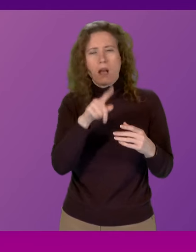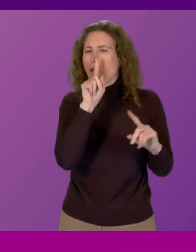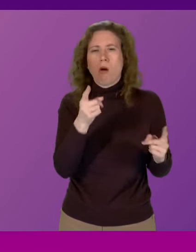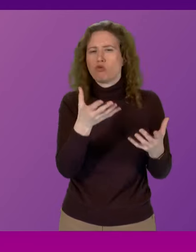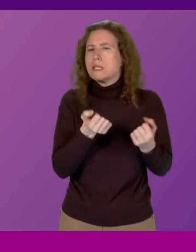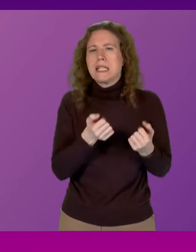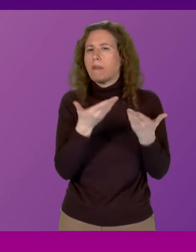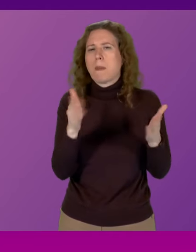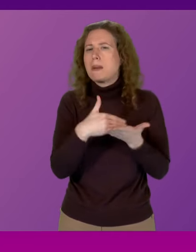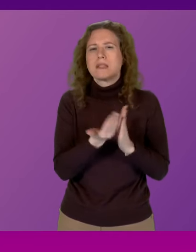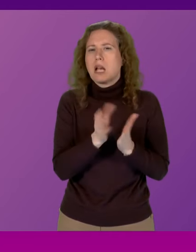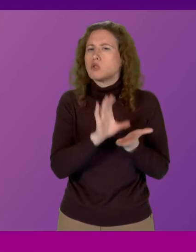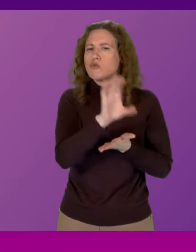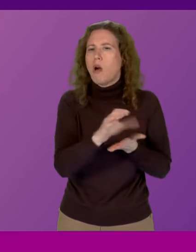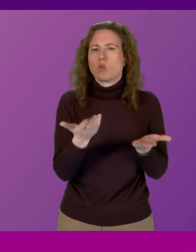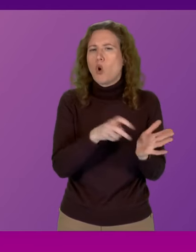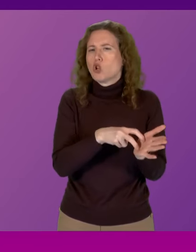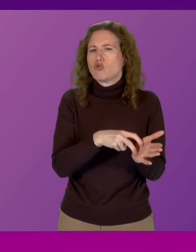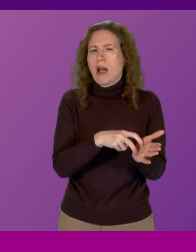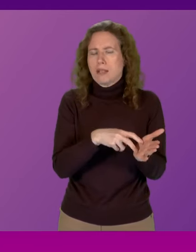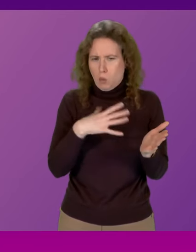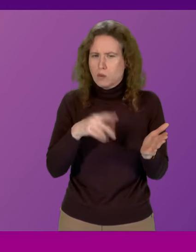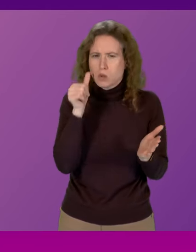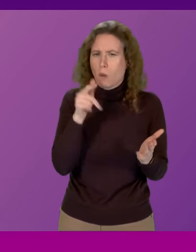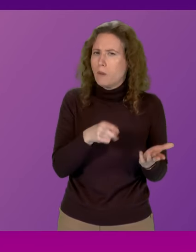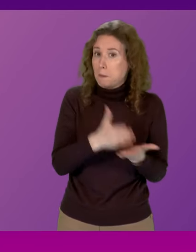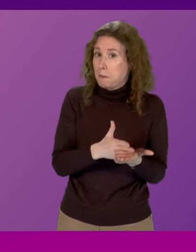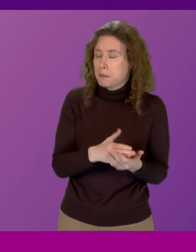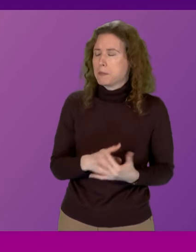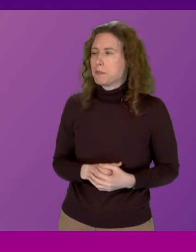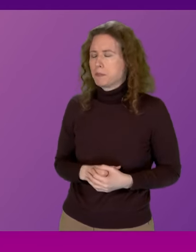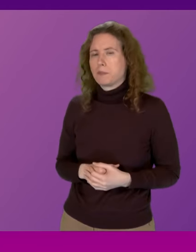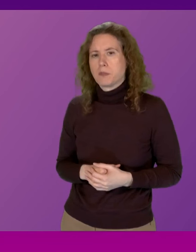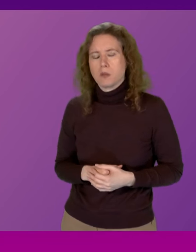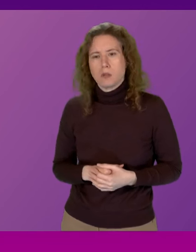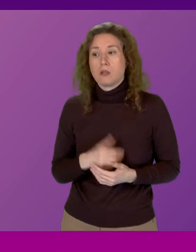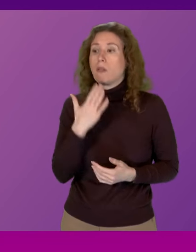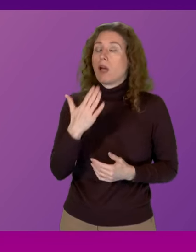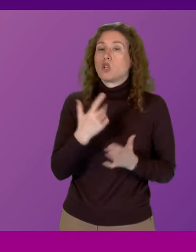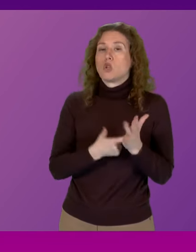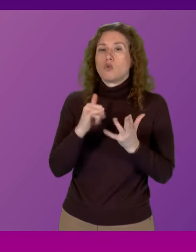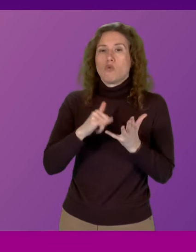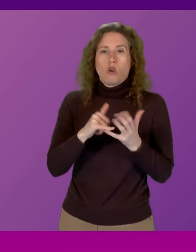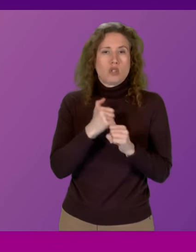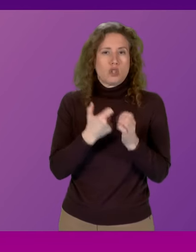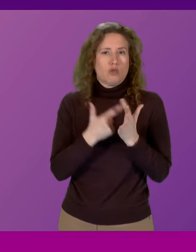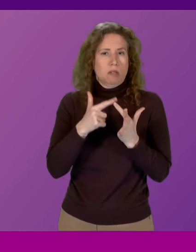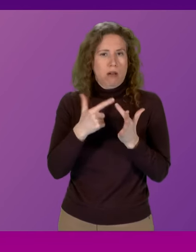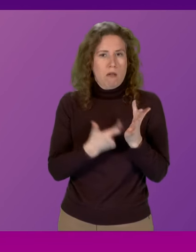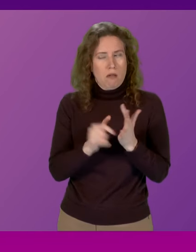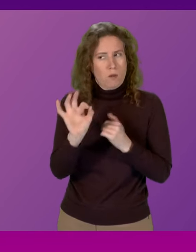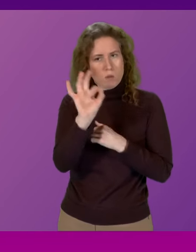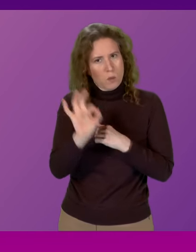contracts or grants here in Scotland First Minister I can thank Ross Greer for his